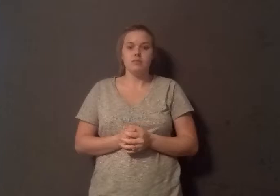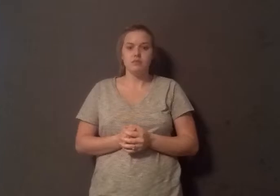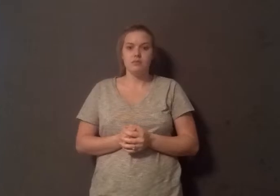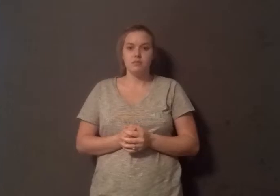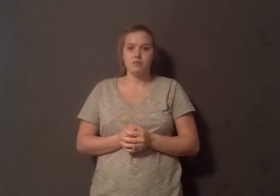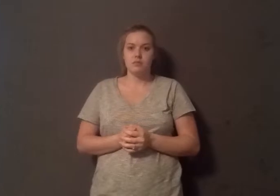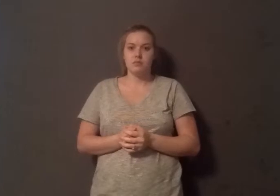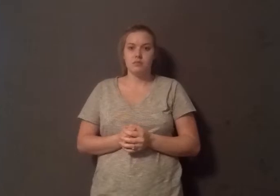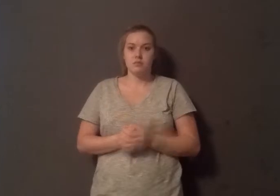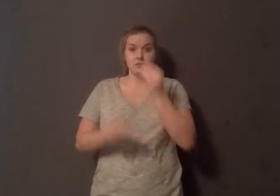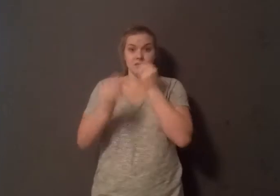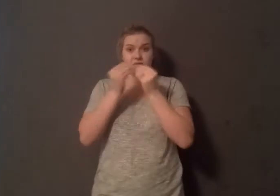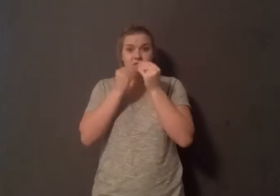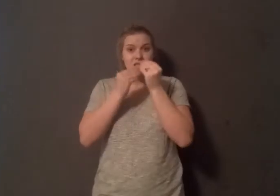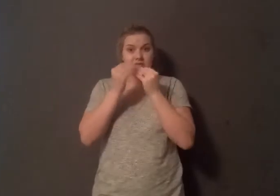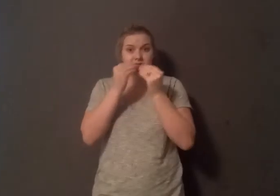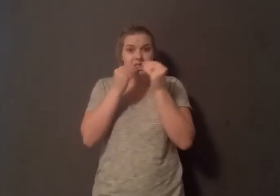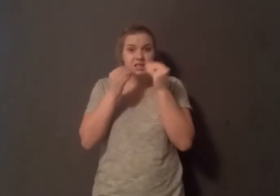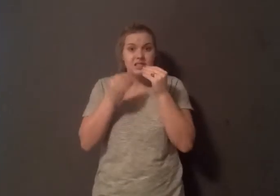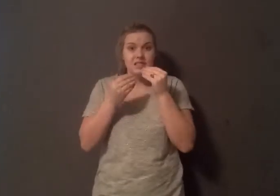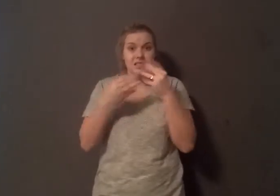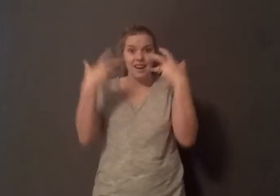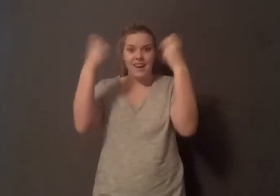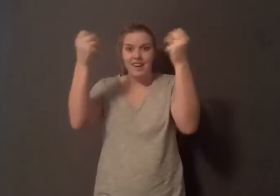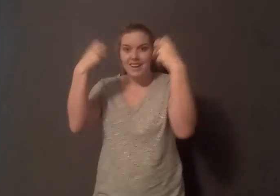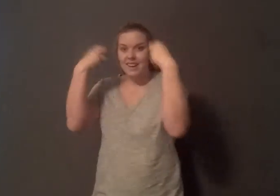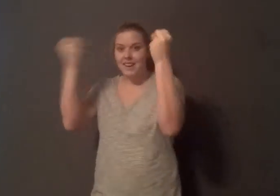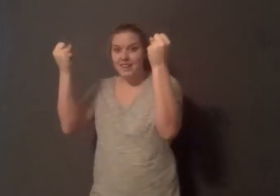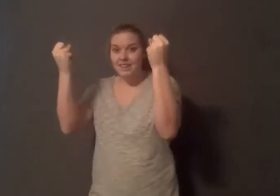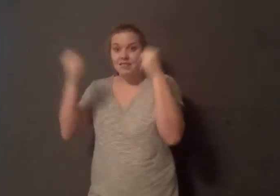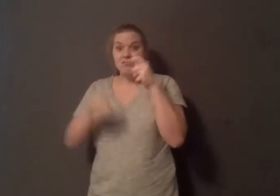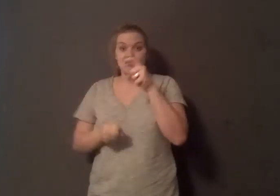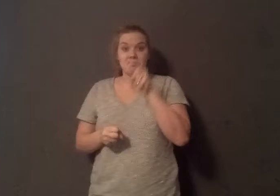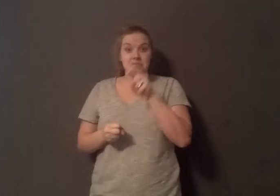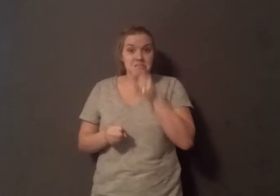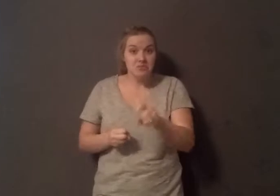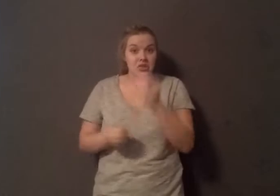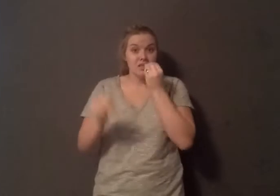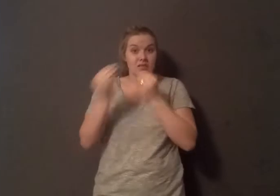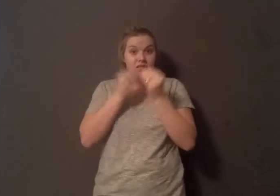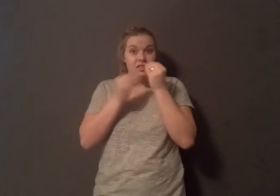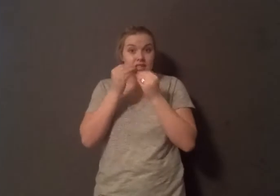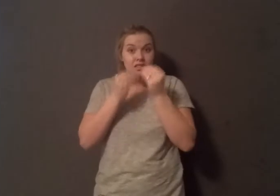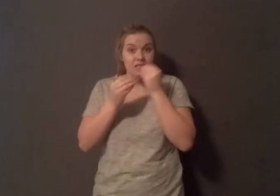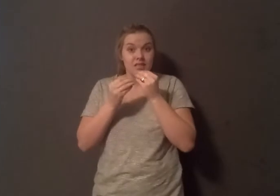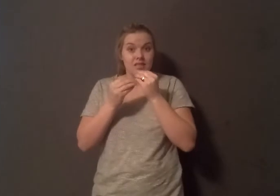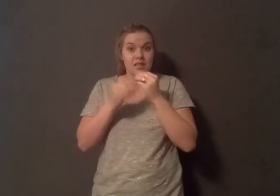Eat Healthy page, they actually encouraged eating group one carcinogenic foods like processed turkey and canned meats. This is